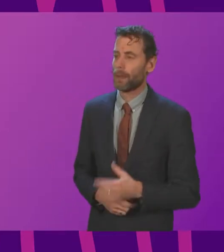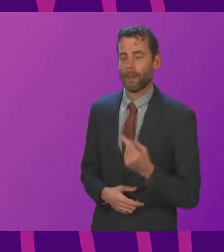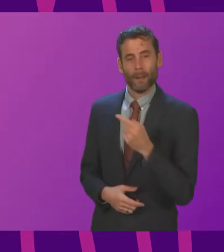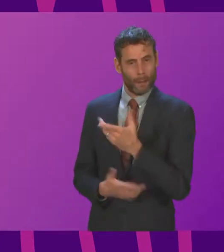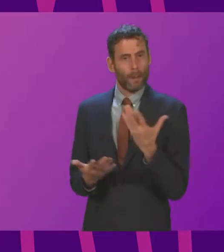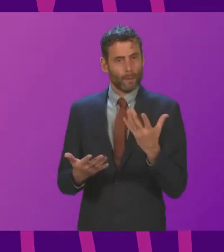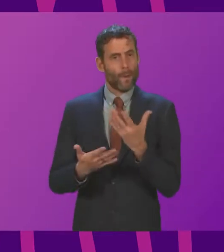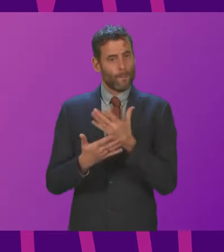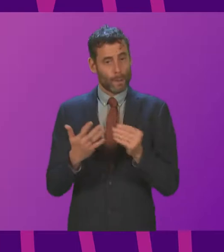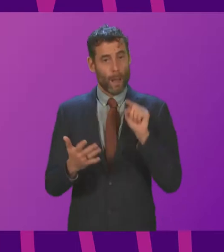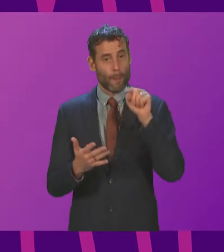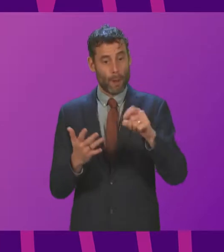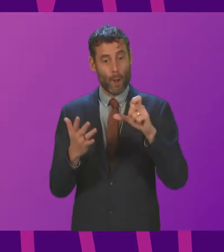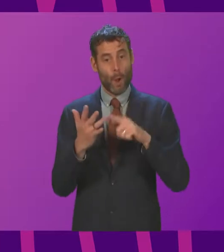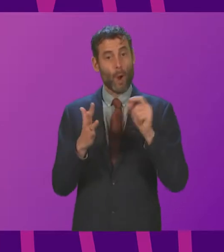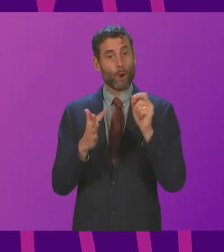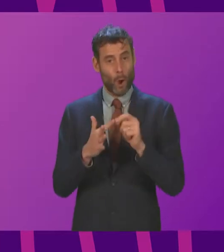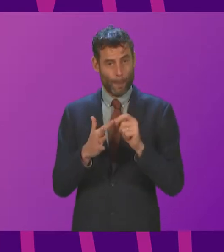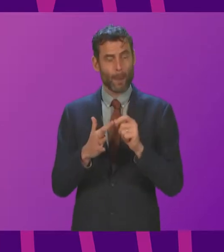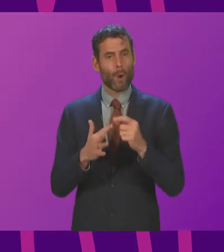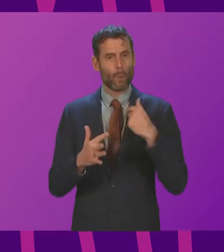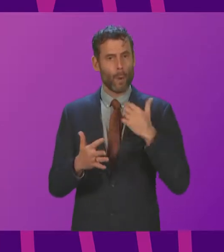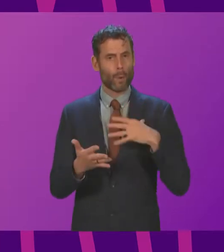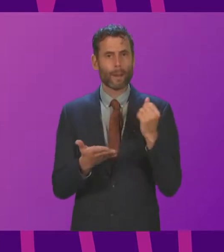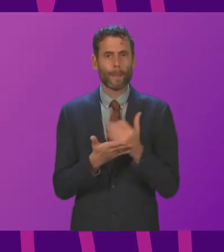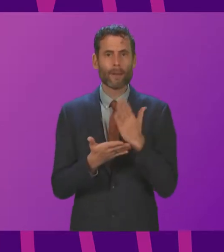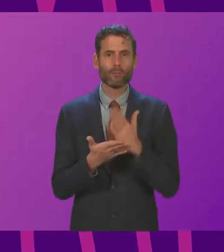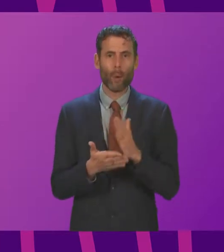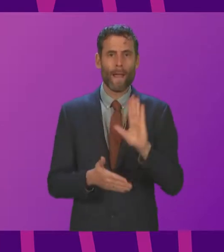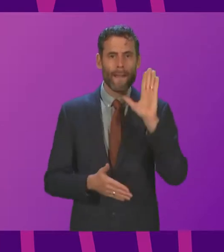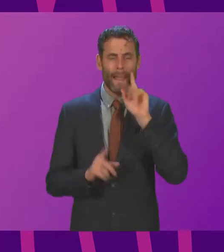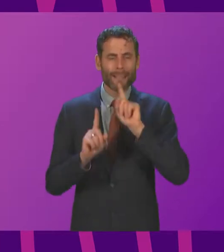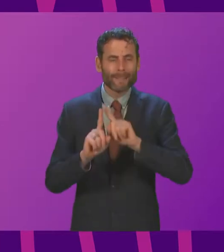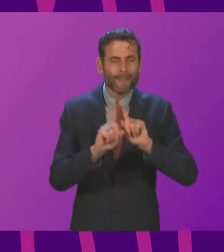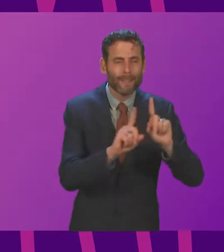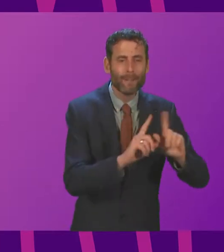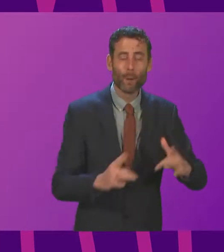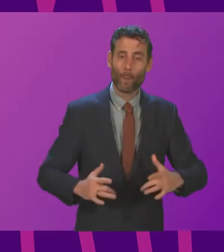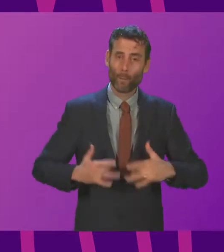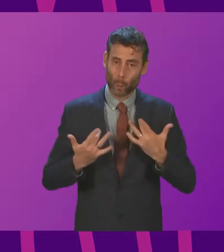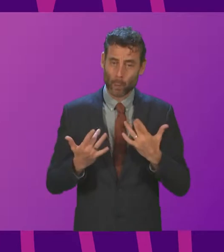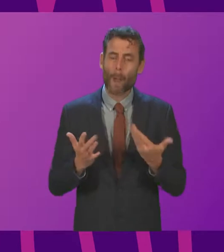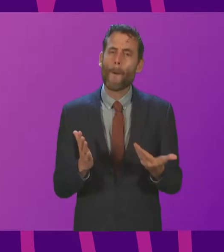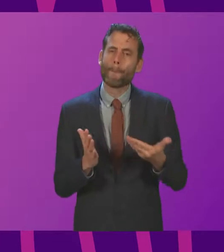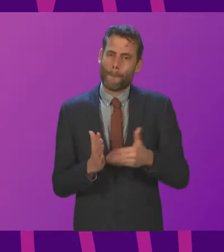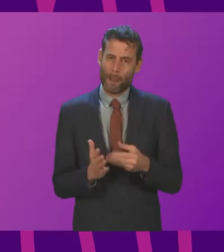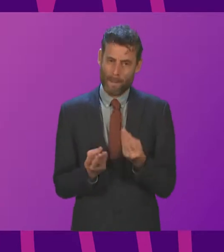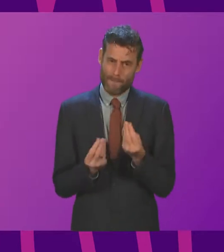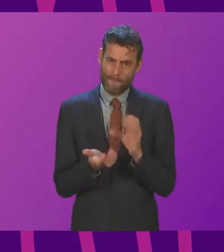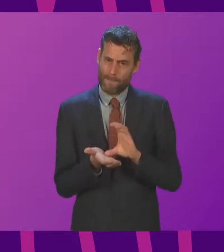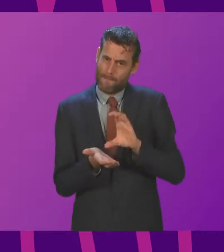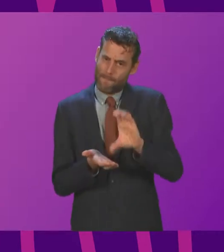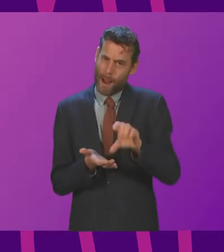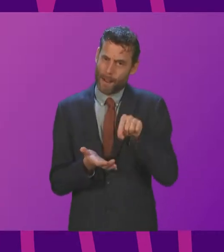voices over COP, this will be one of the key issues. Climate finance is one of the significant strands of the discussions that will take place in Glasgow